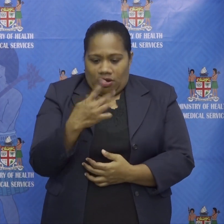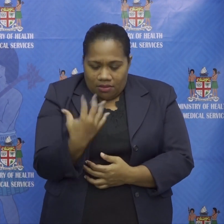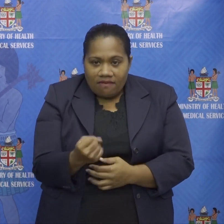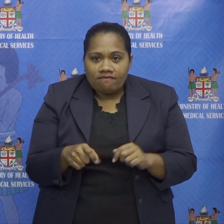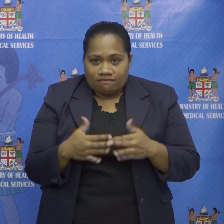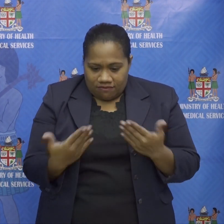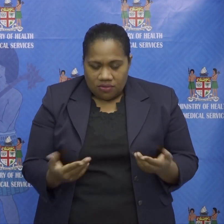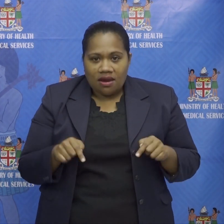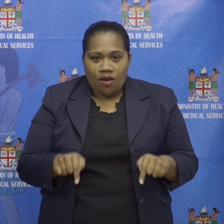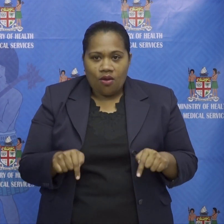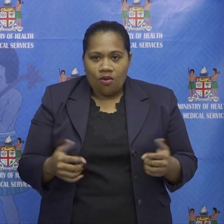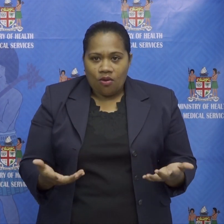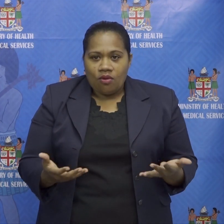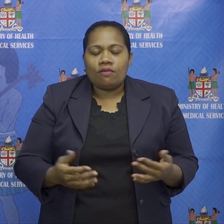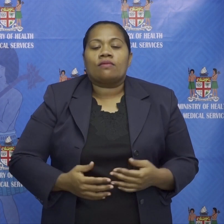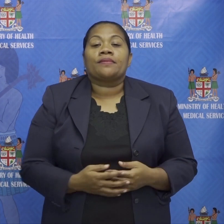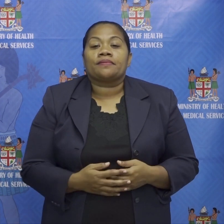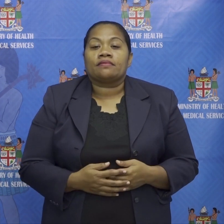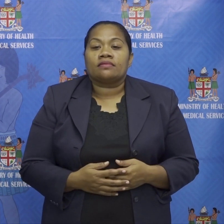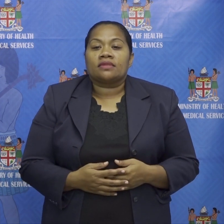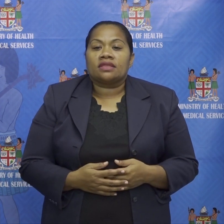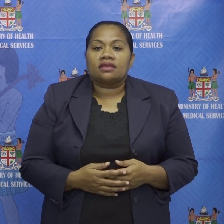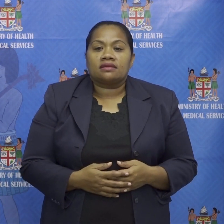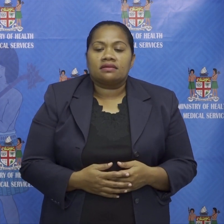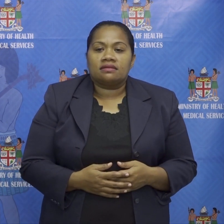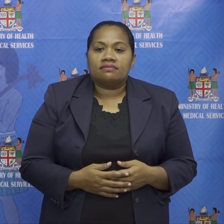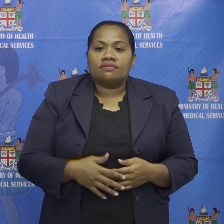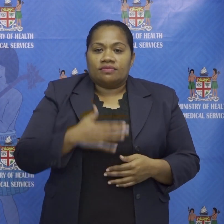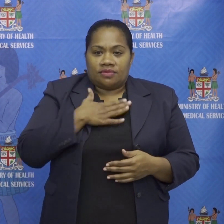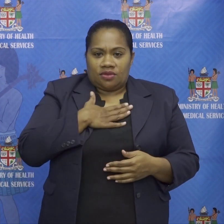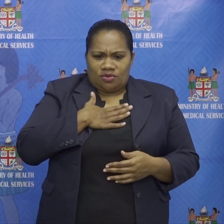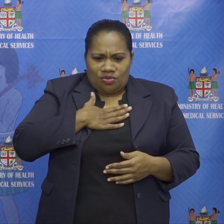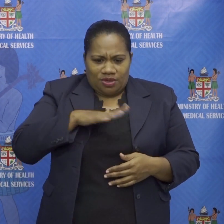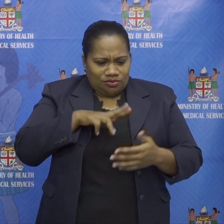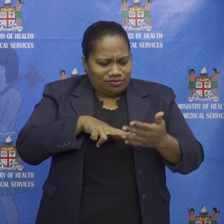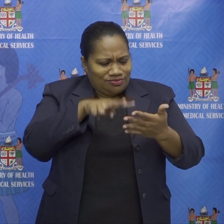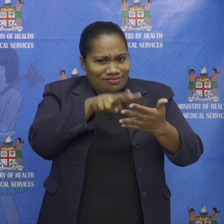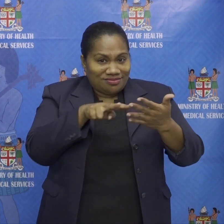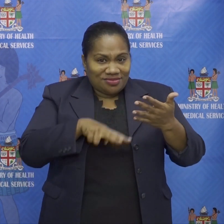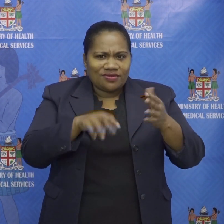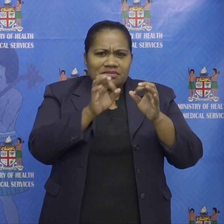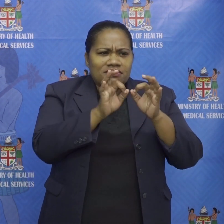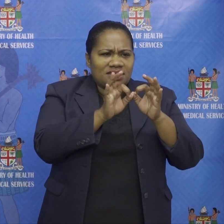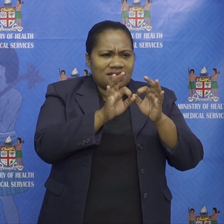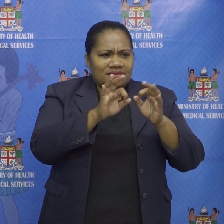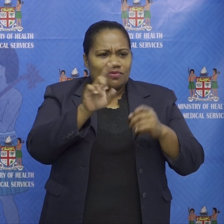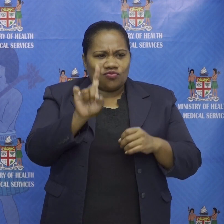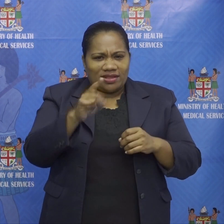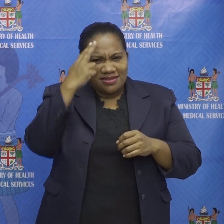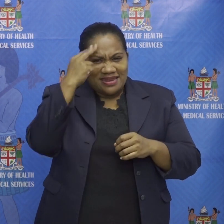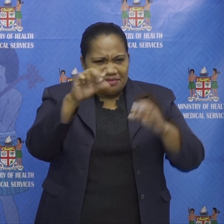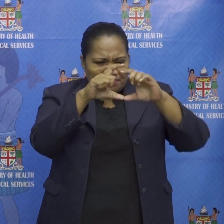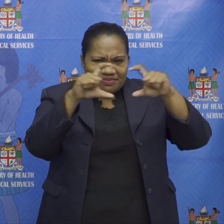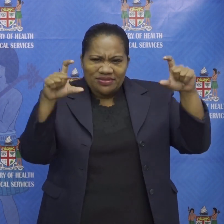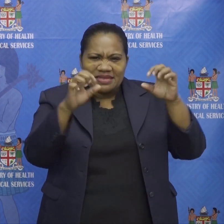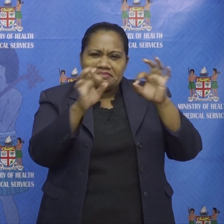a minute to read the media media's account of B.1.6.1.7 variant devastation for example in India